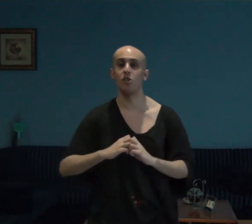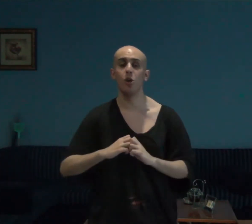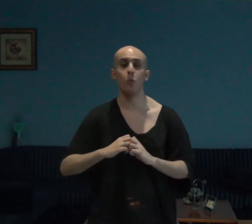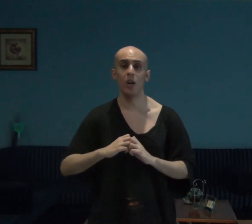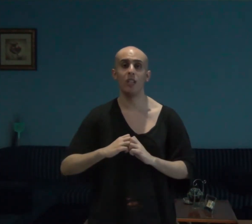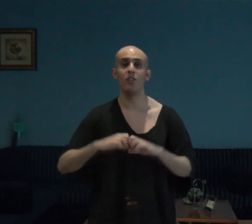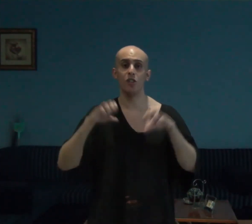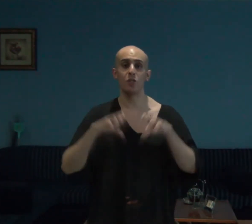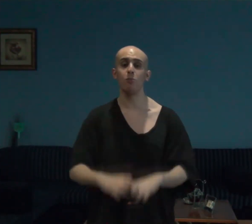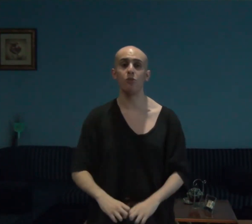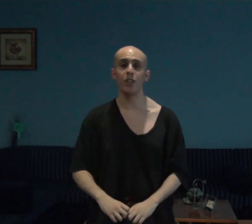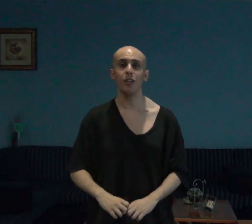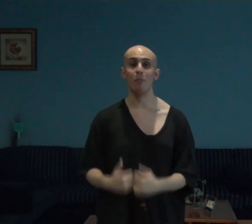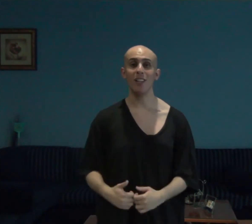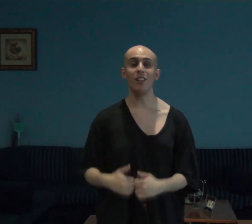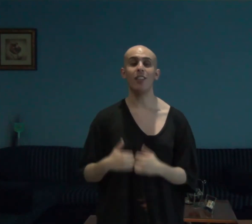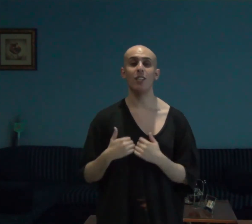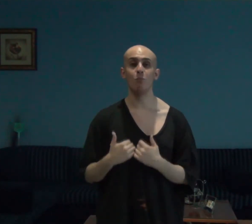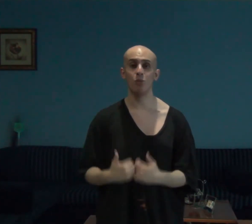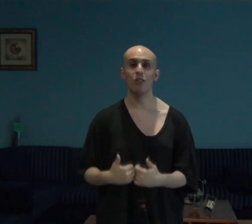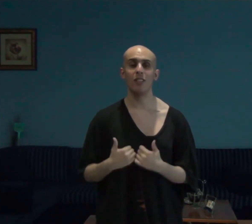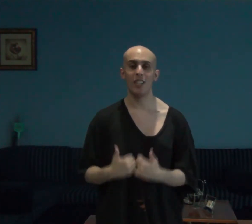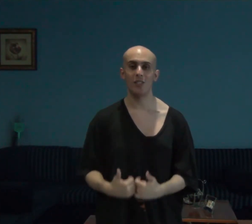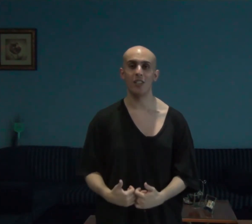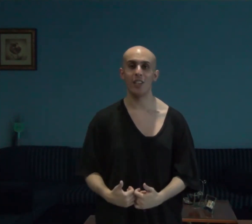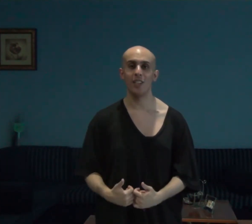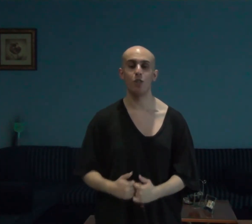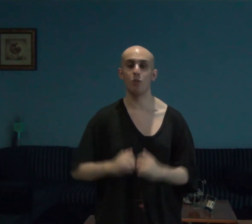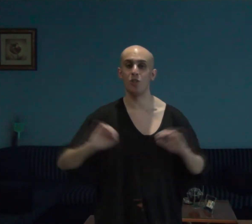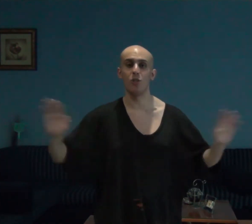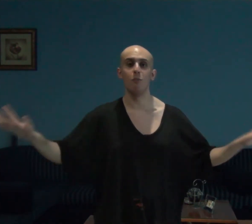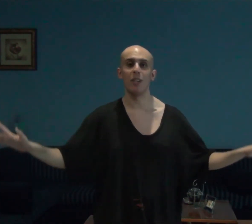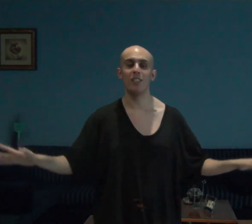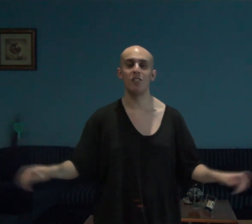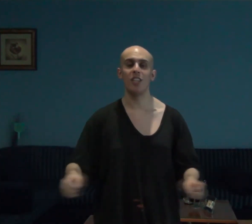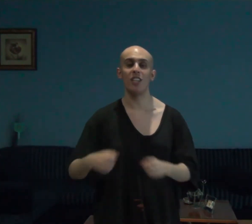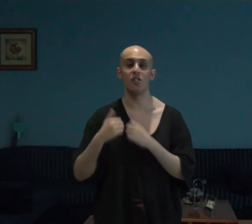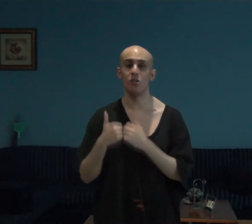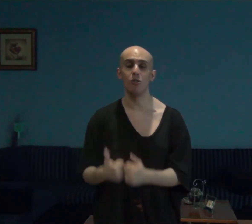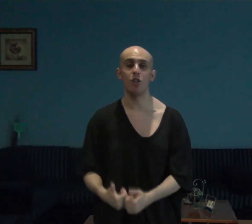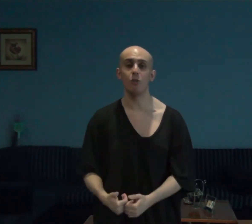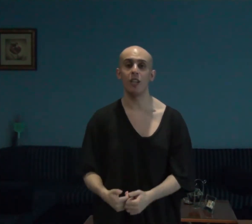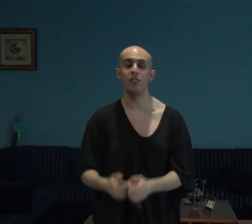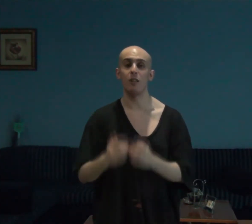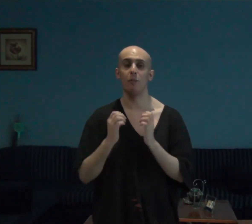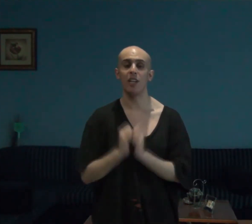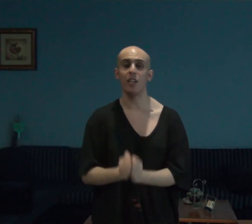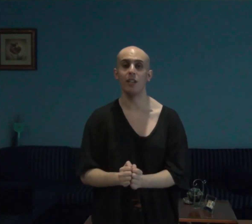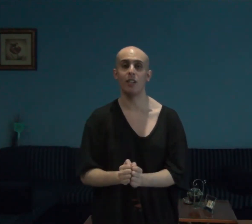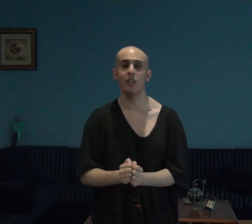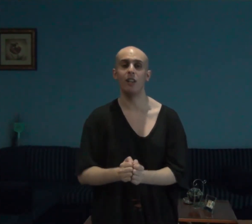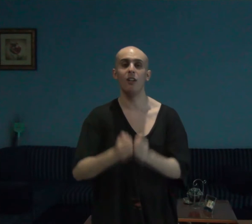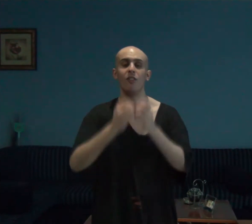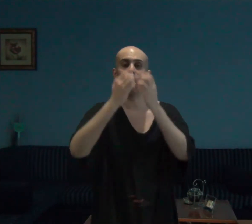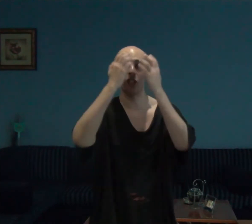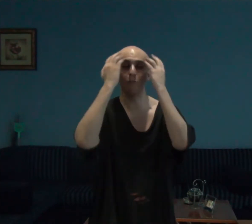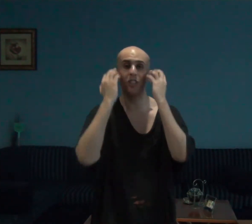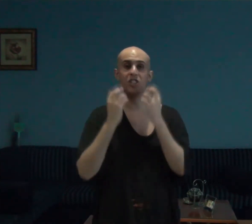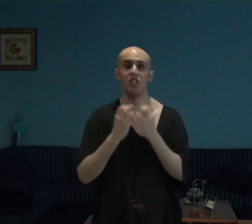so well in this movie madeline brewer guys and gals was so amazing and so great and my god i love her expressions